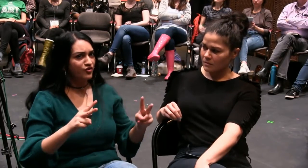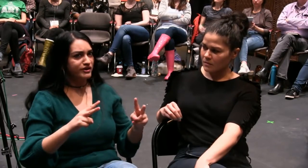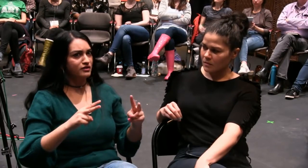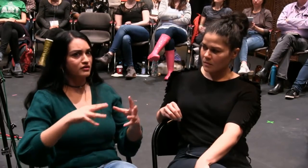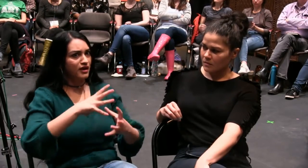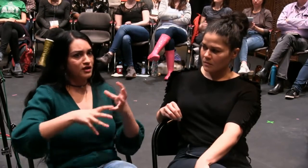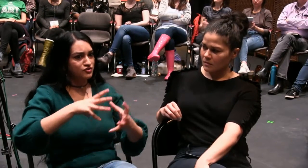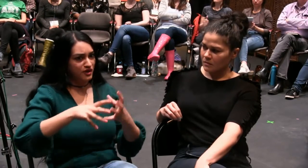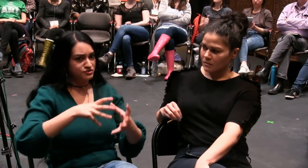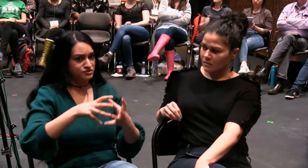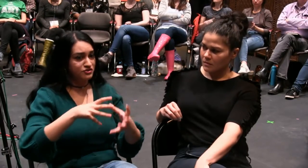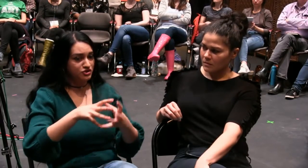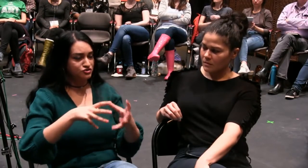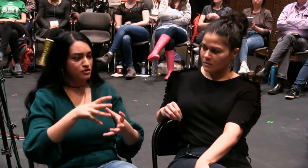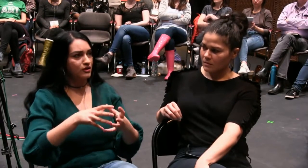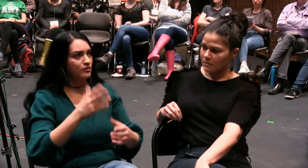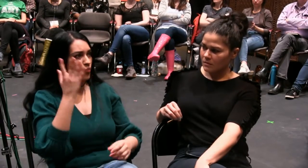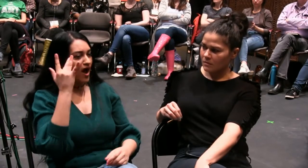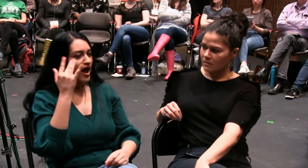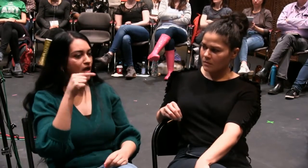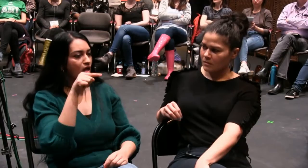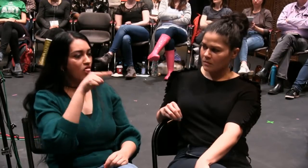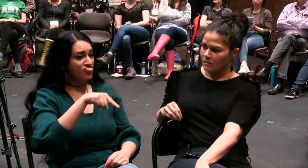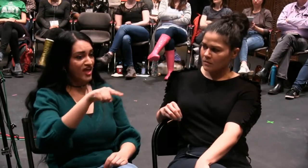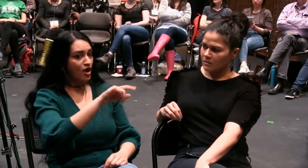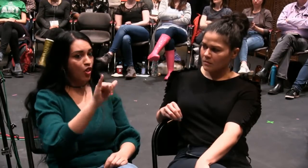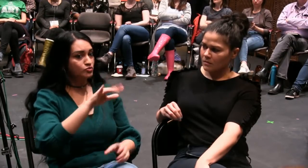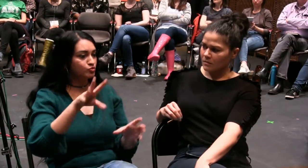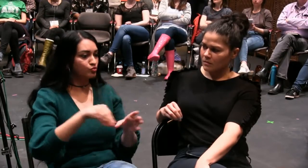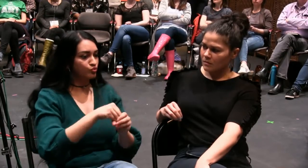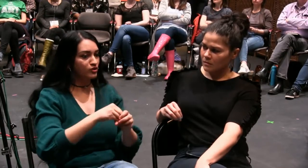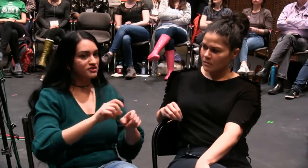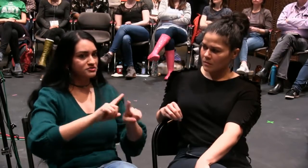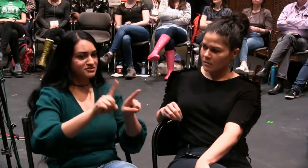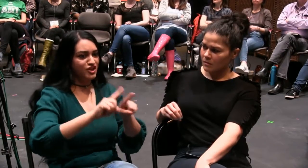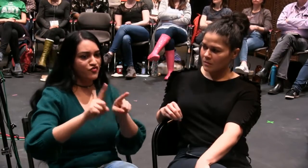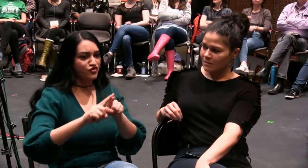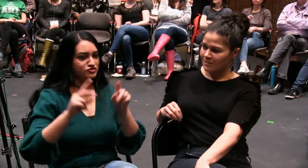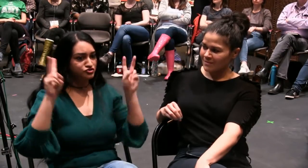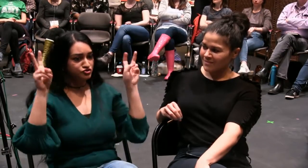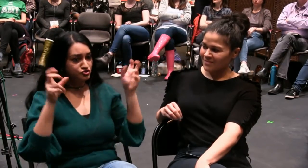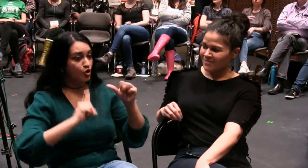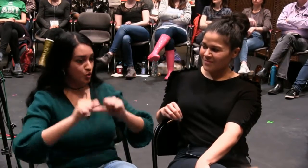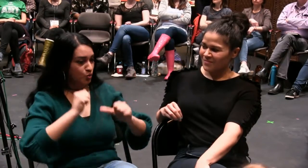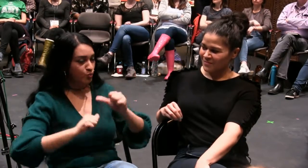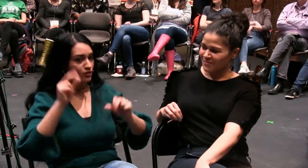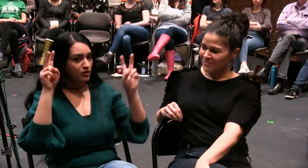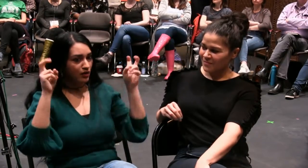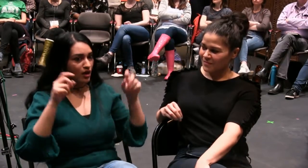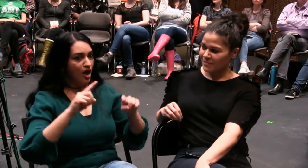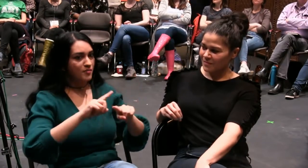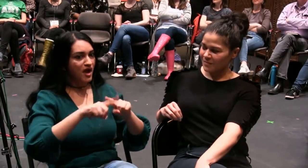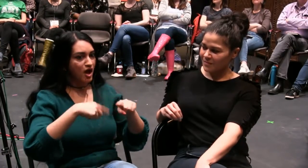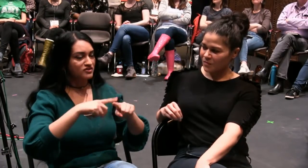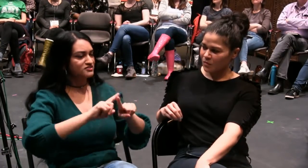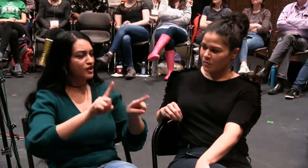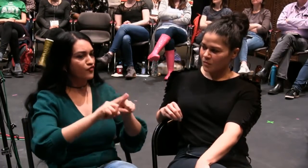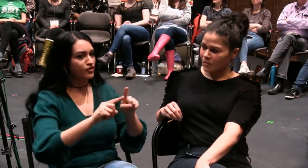And that type of festival tends to be very intersectional in their approach. They have all kinds of different